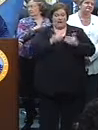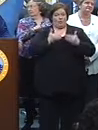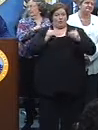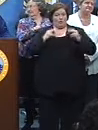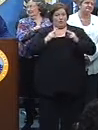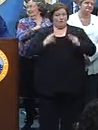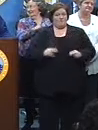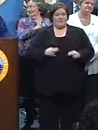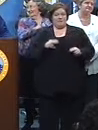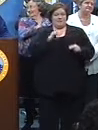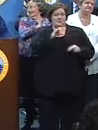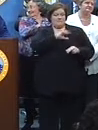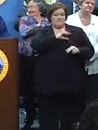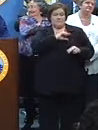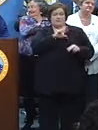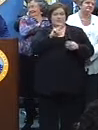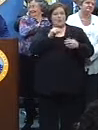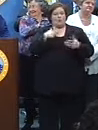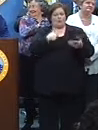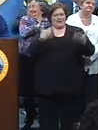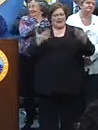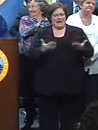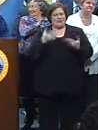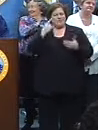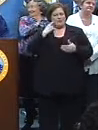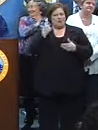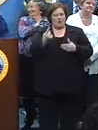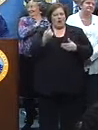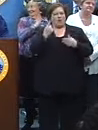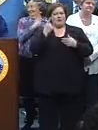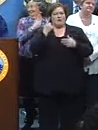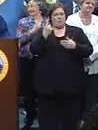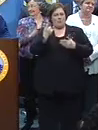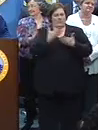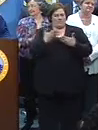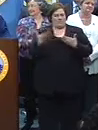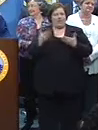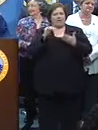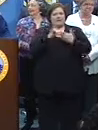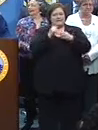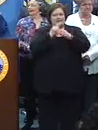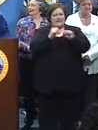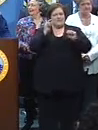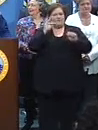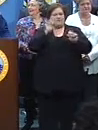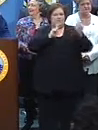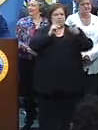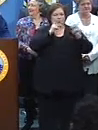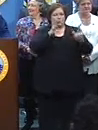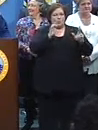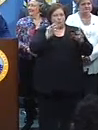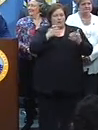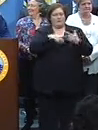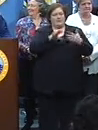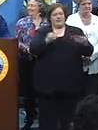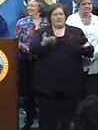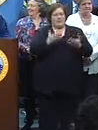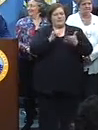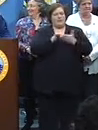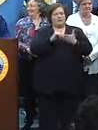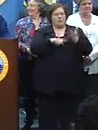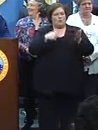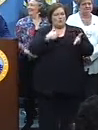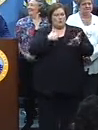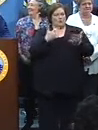not about the shape of our badge. It's about that we're here for one single cause, and that's the safety of the people that want to be here. And that's what we stand